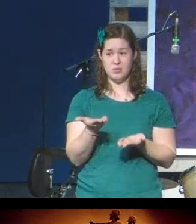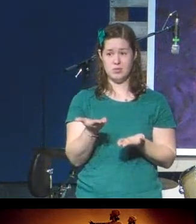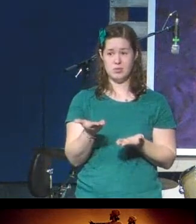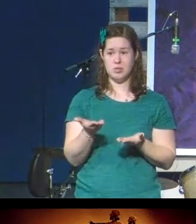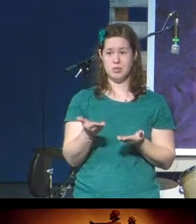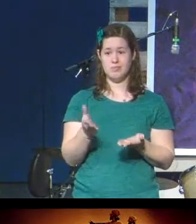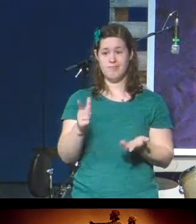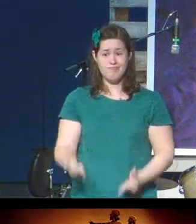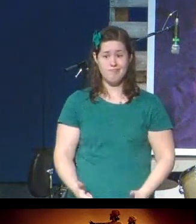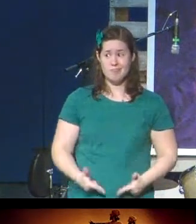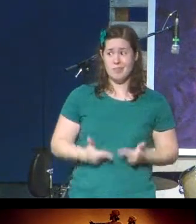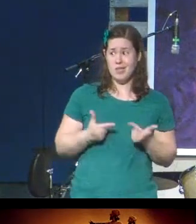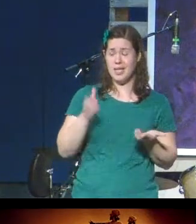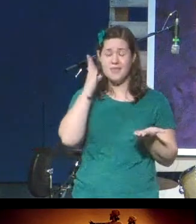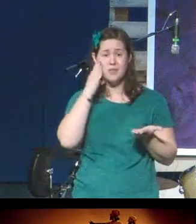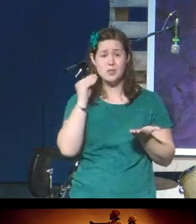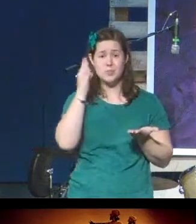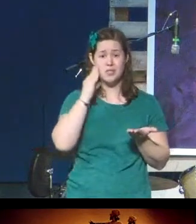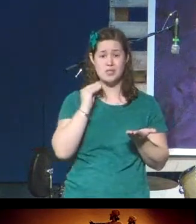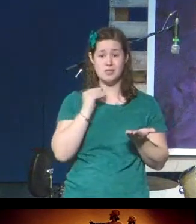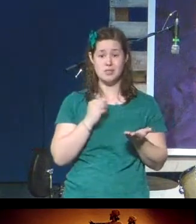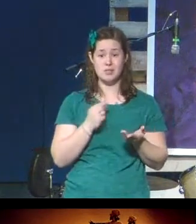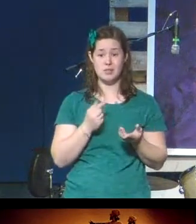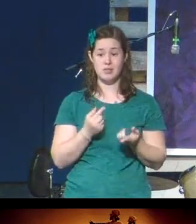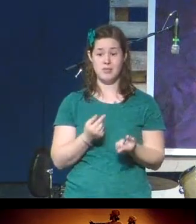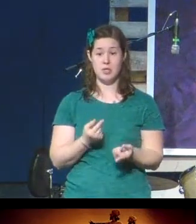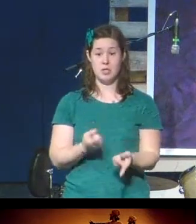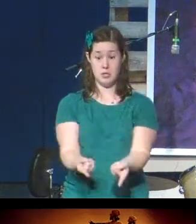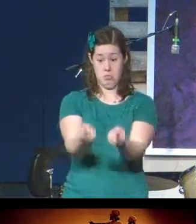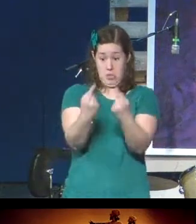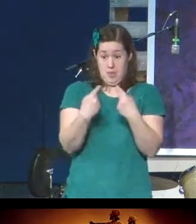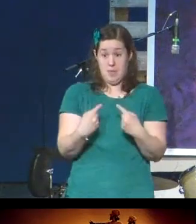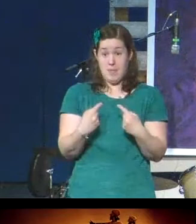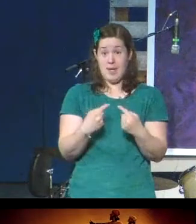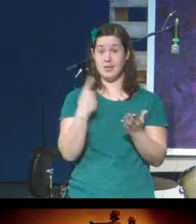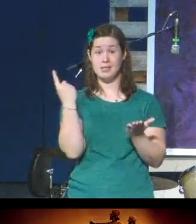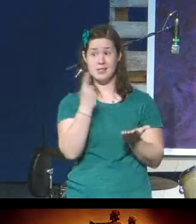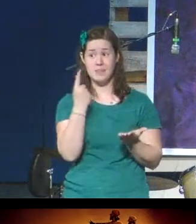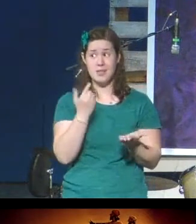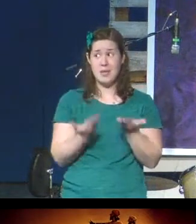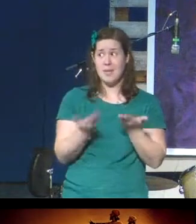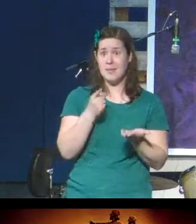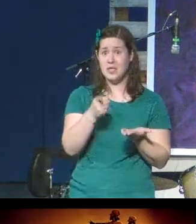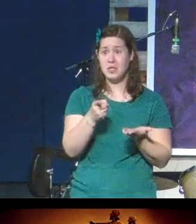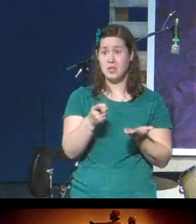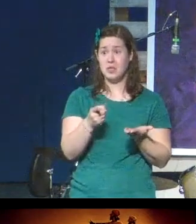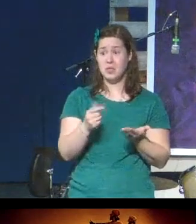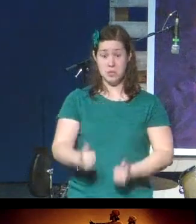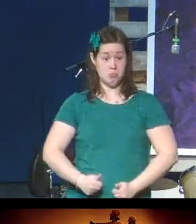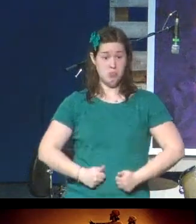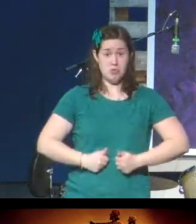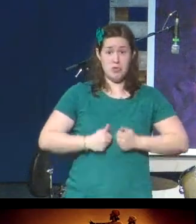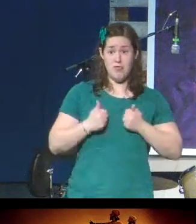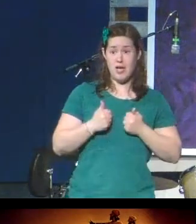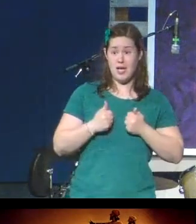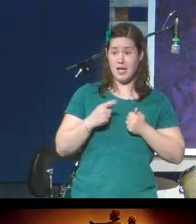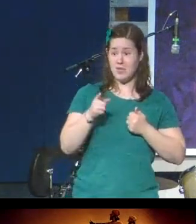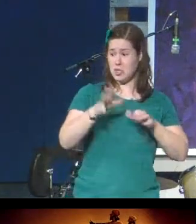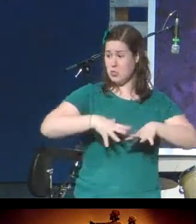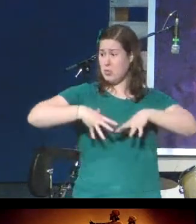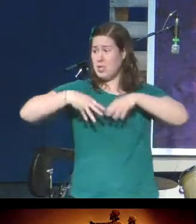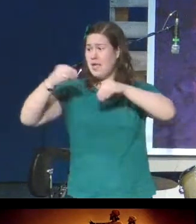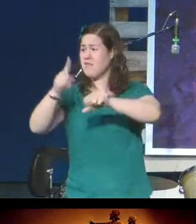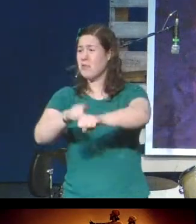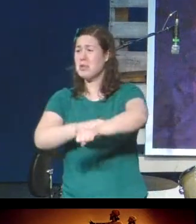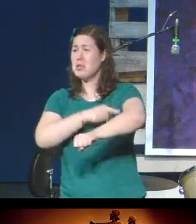those life experiences of coming back to something, something that maybe if you had survived, you had been away from for a long time, and you came back, and it